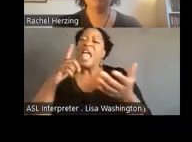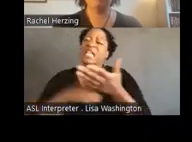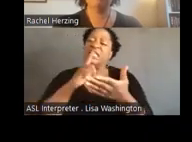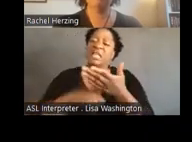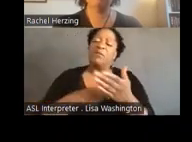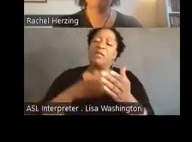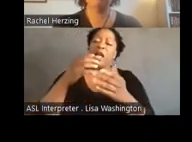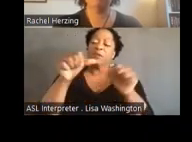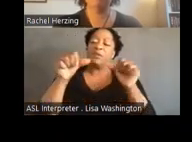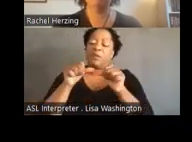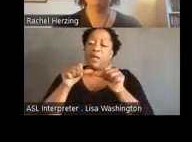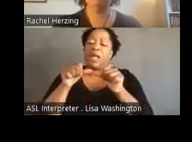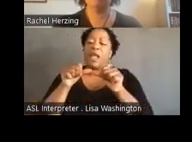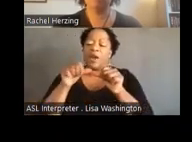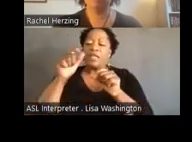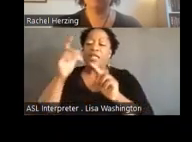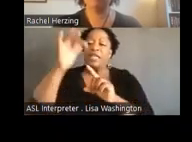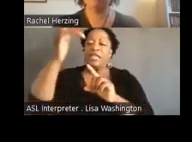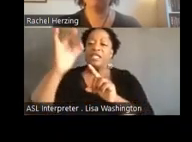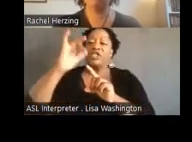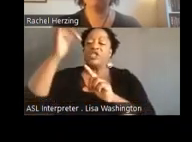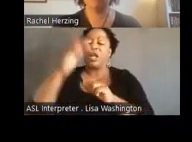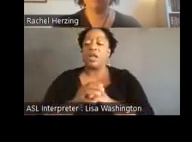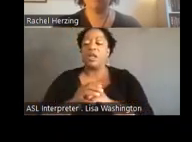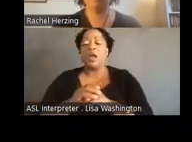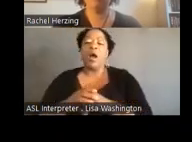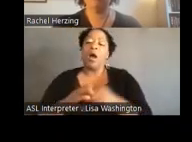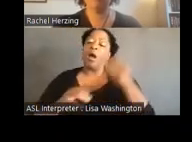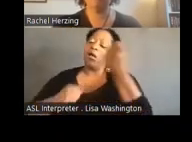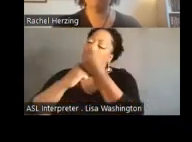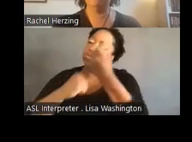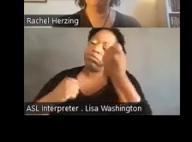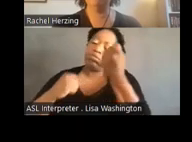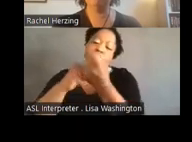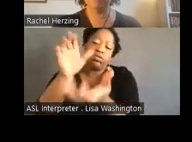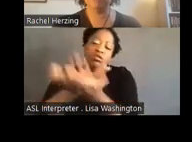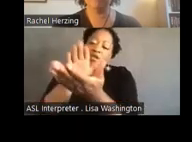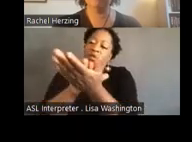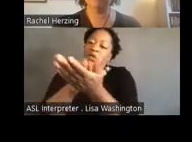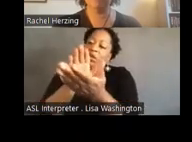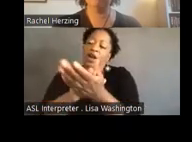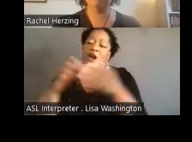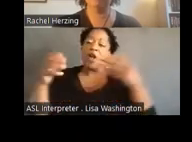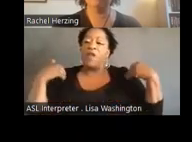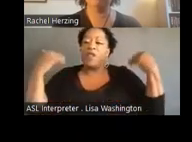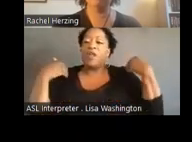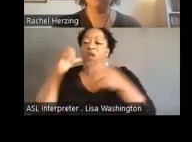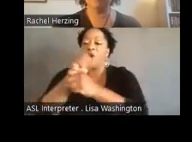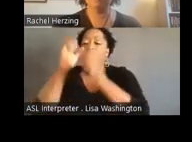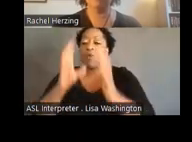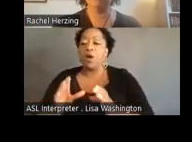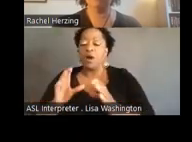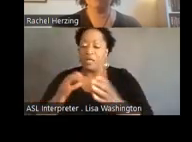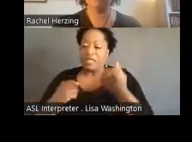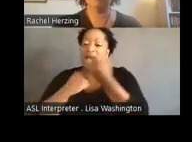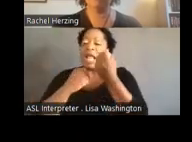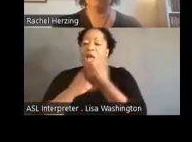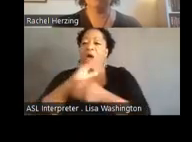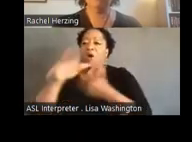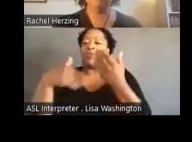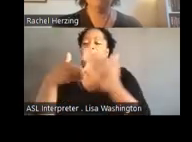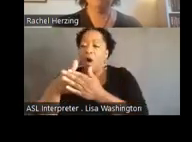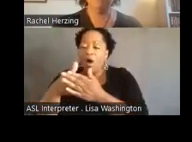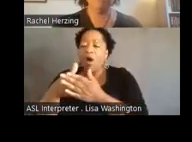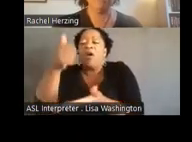special shout out to the young people and the youth workers who supported those young people, especially to name Chicano Moratorium Coalition here.